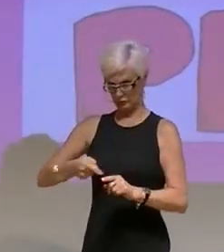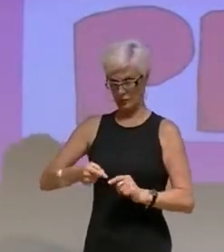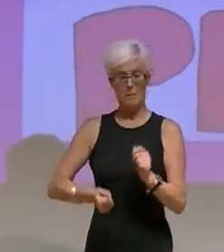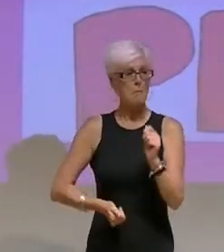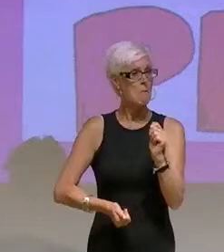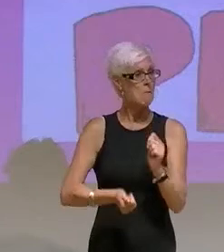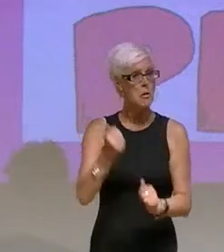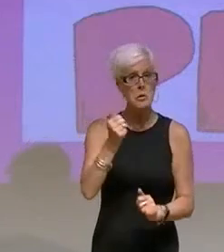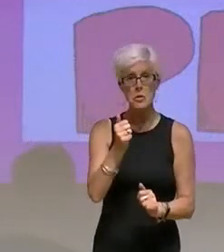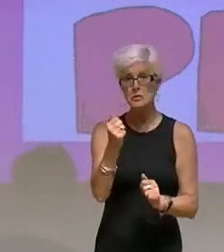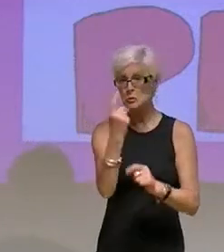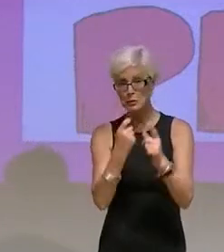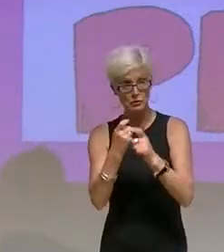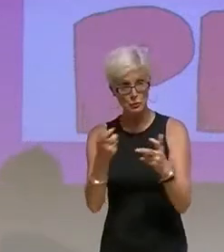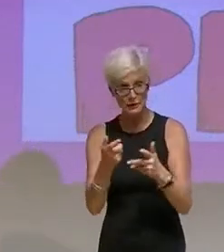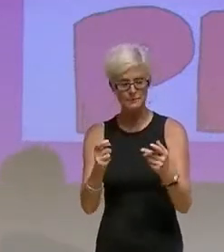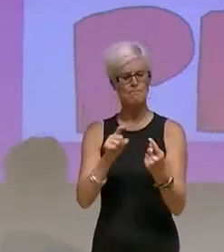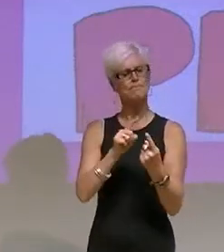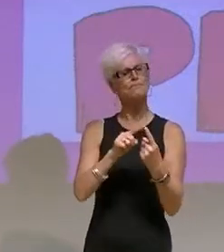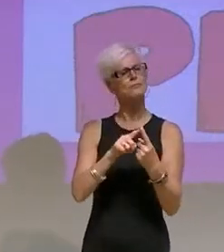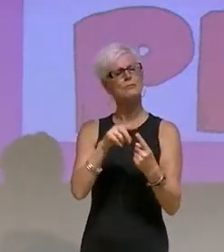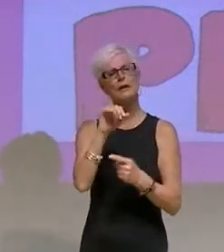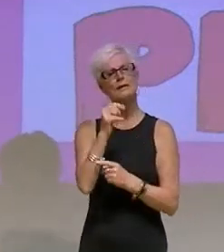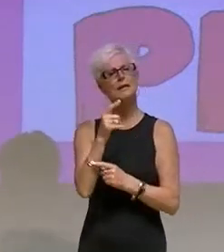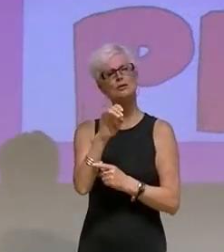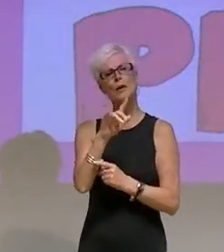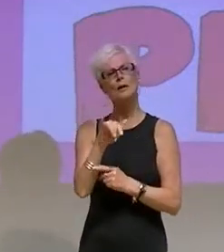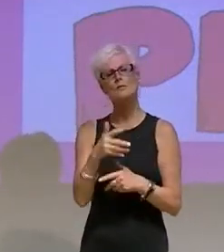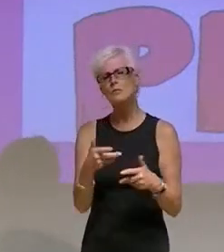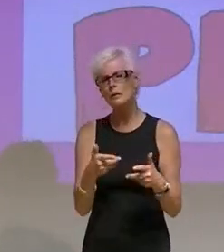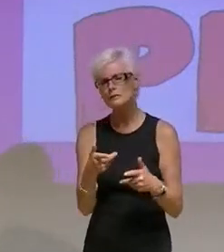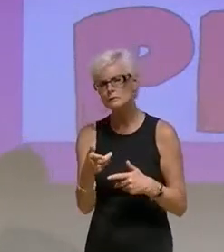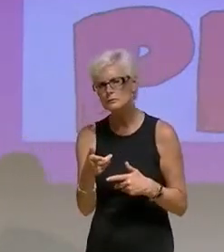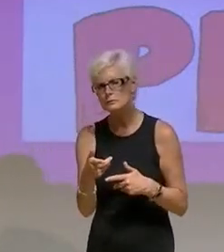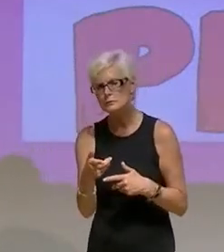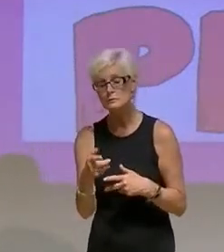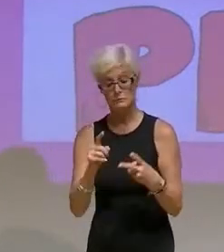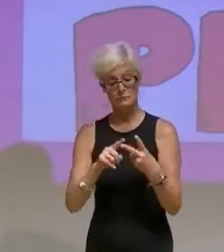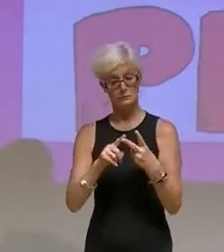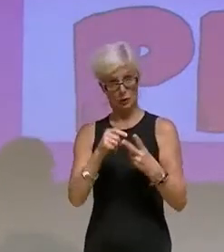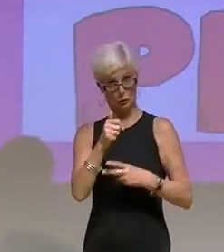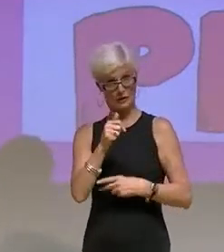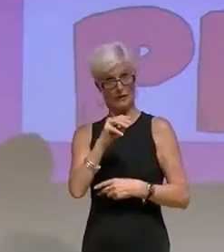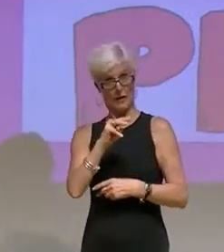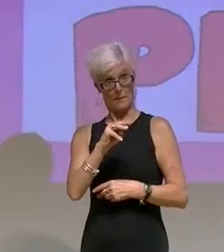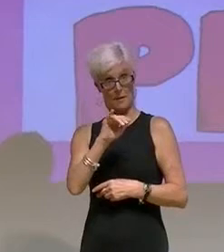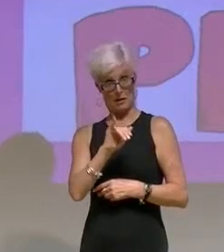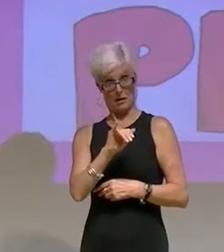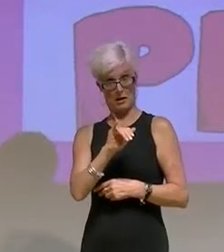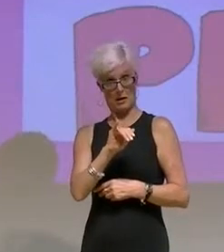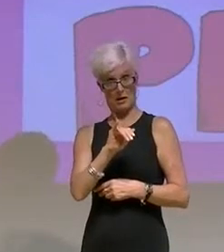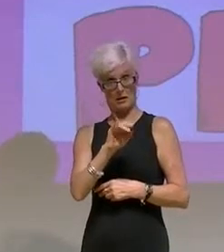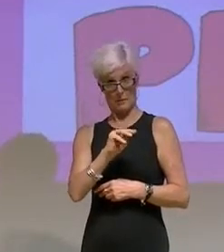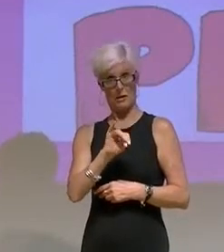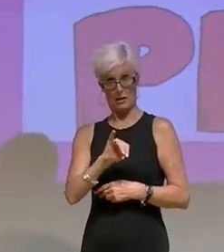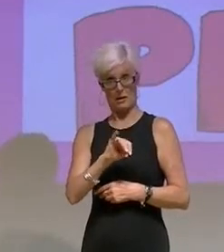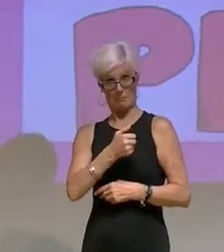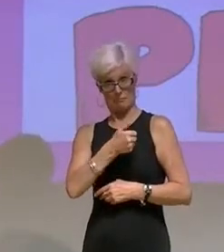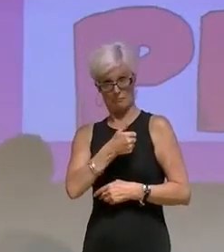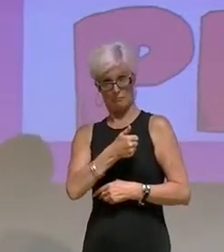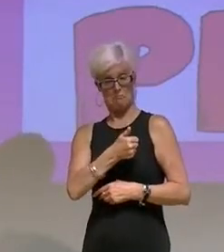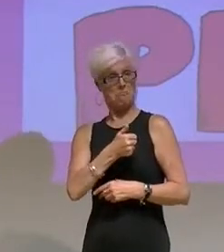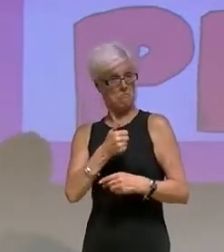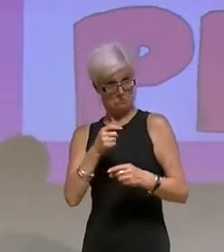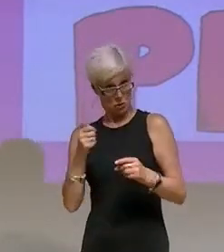questions I get are, what is asexuality and are you, am I asexual? I try to answer these